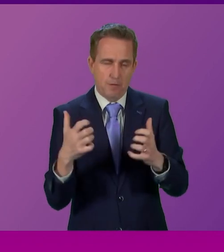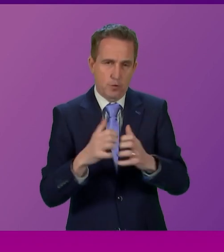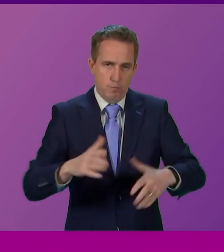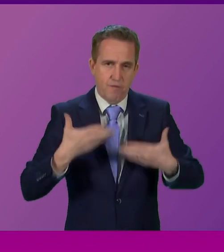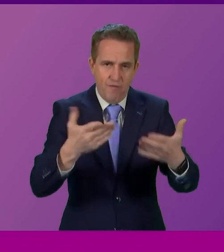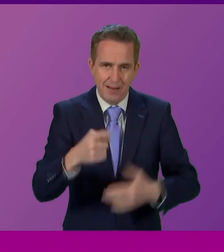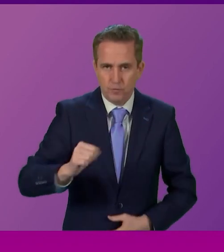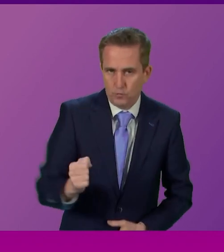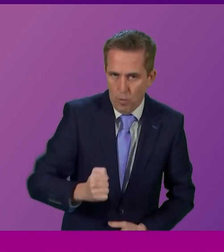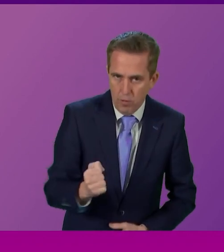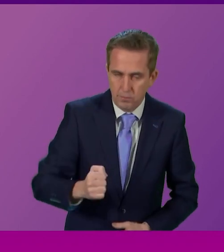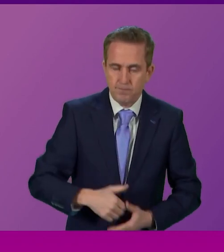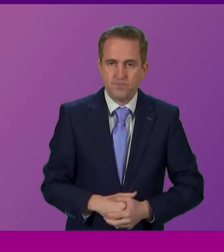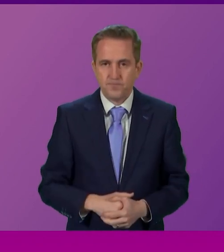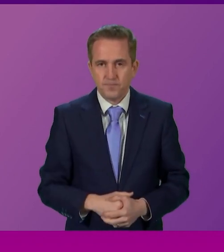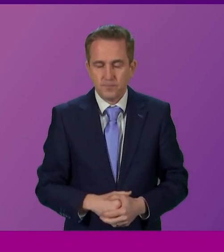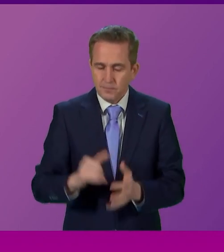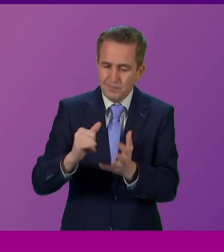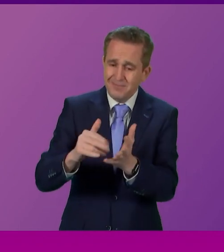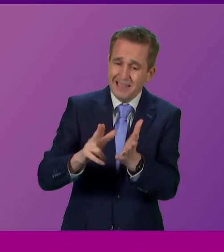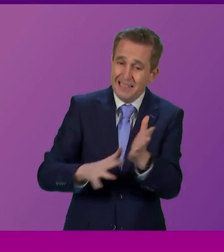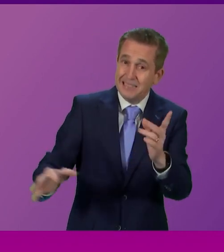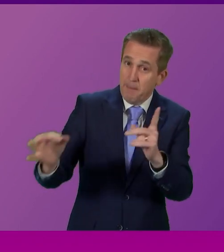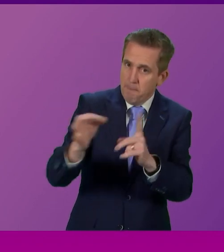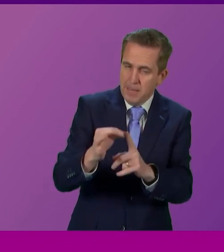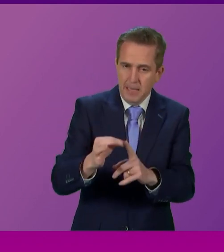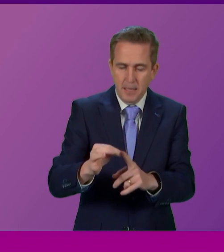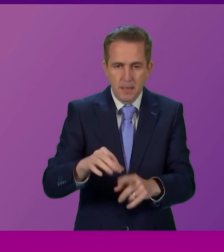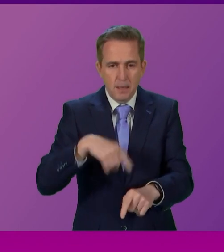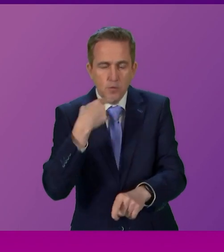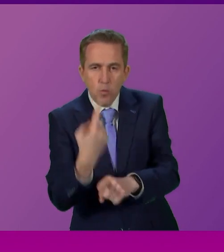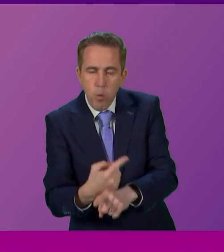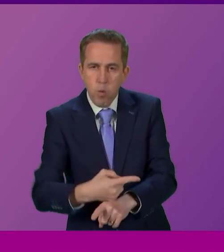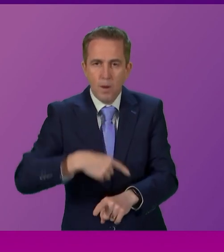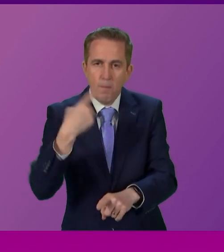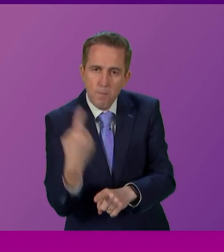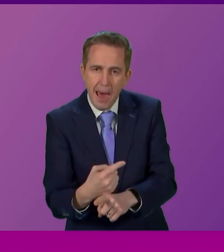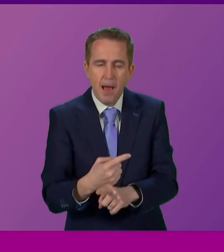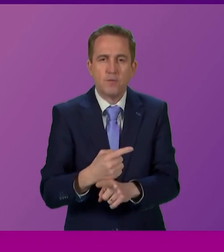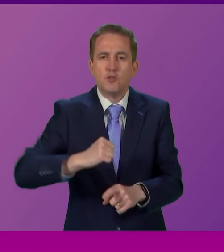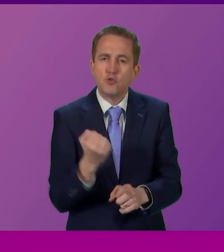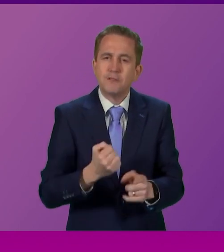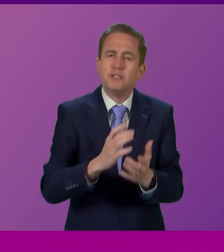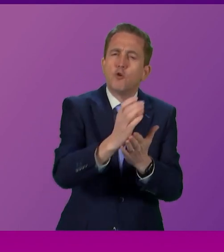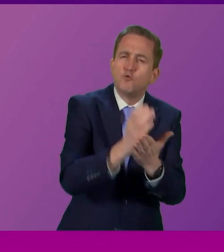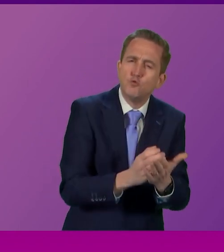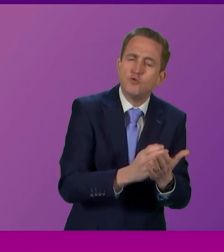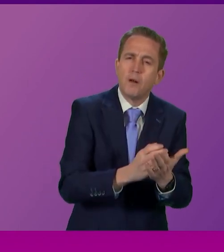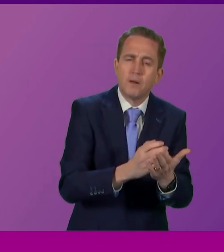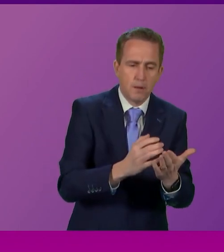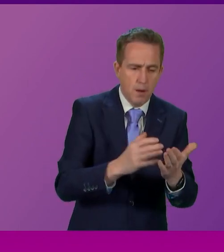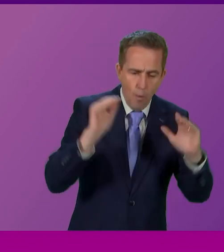Scotland. It may be that the only thing the SNP wants to talk about is the Constitution, because it has failed so